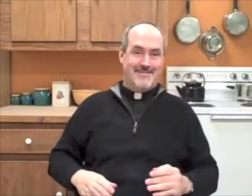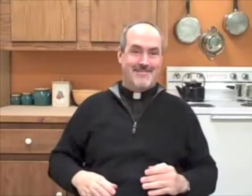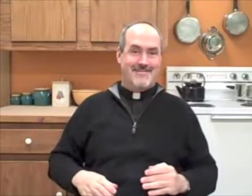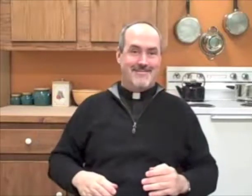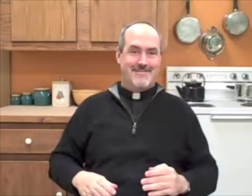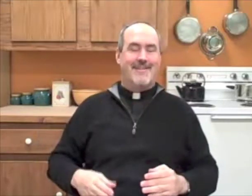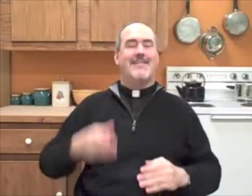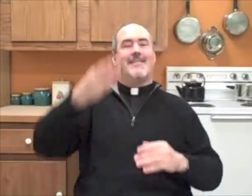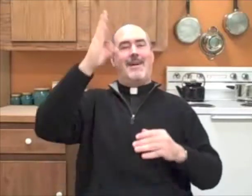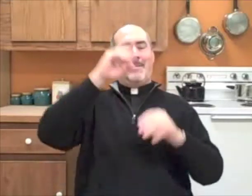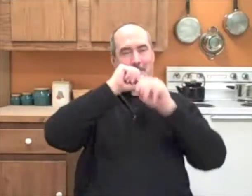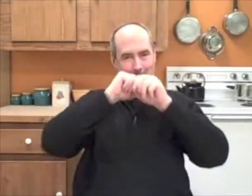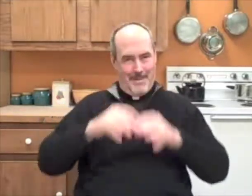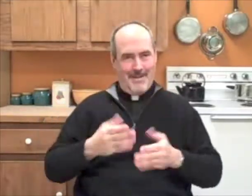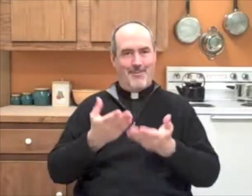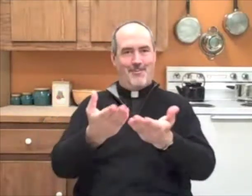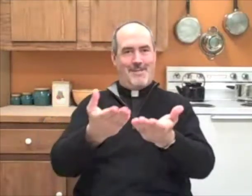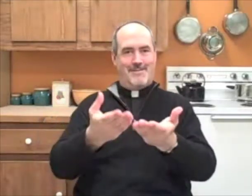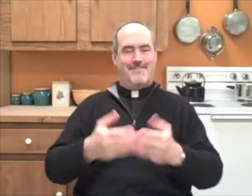Jesus Christ. May God bless all of you.